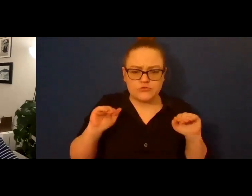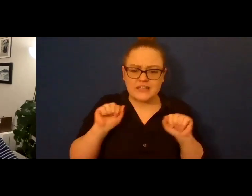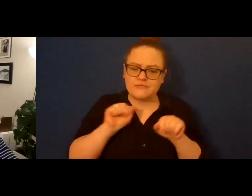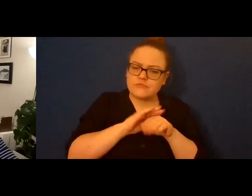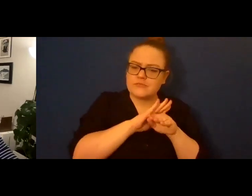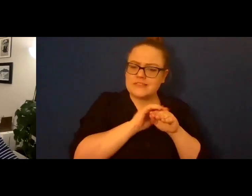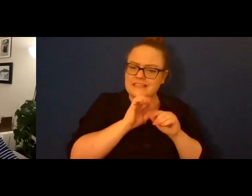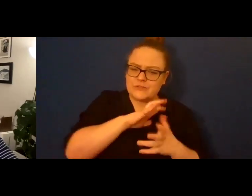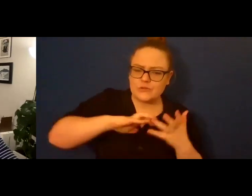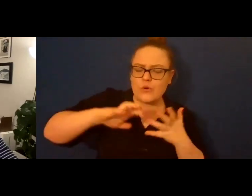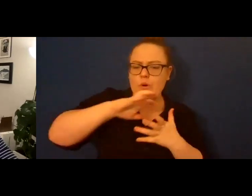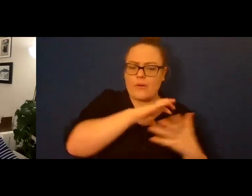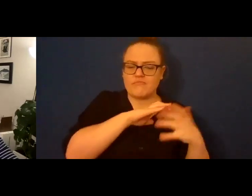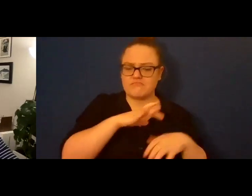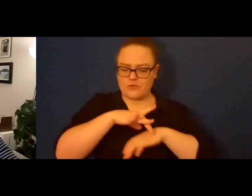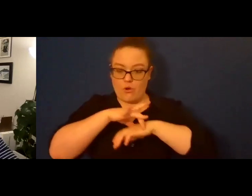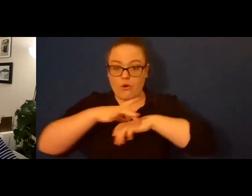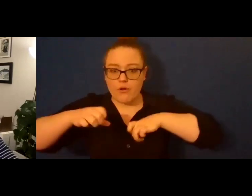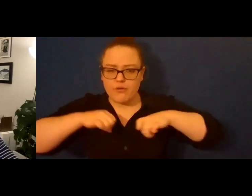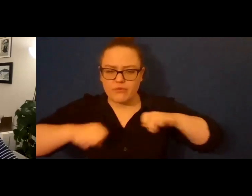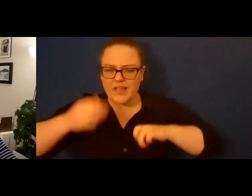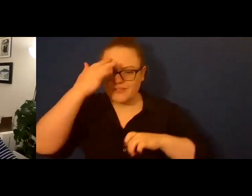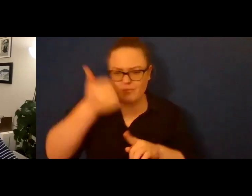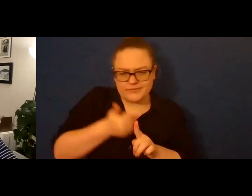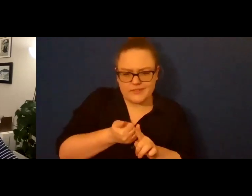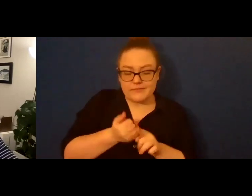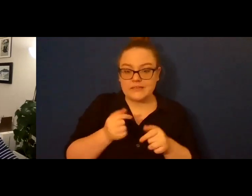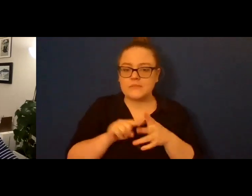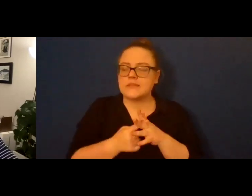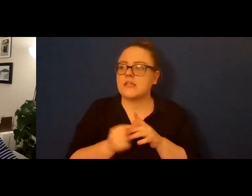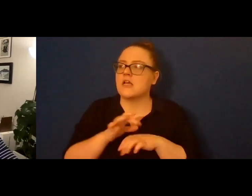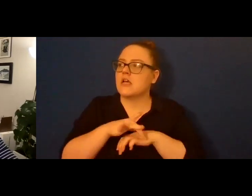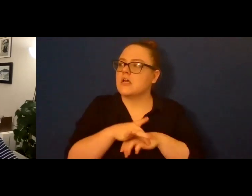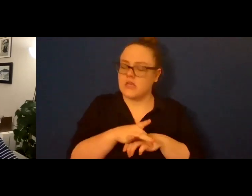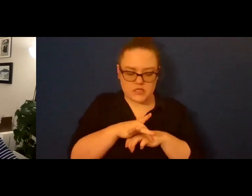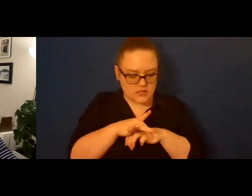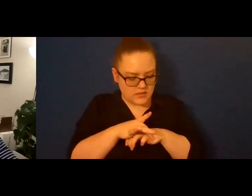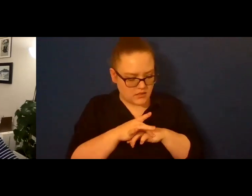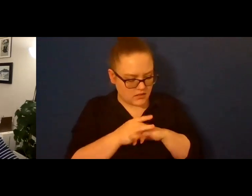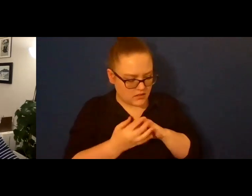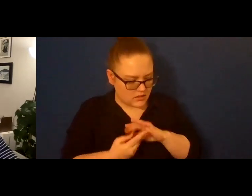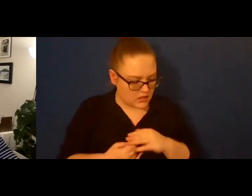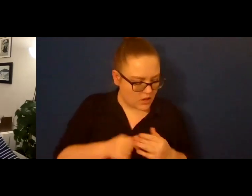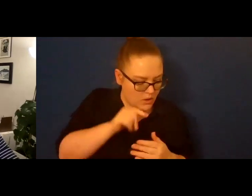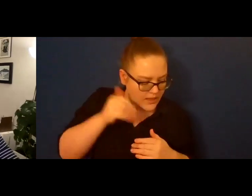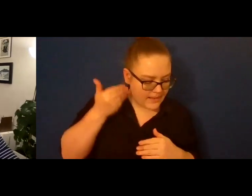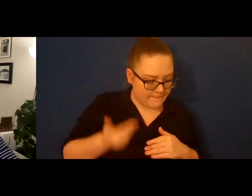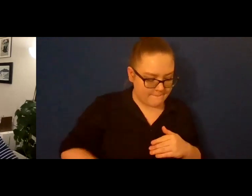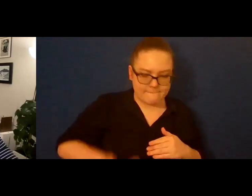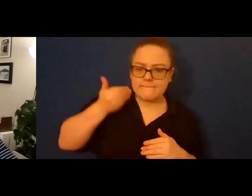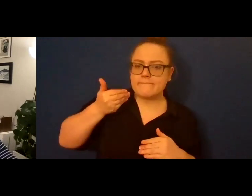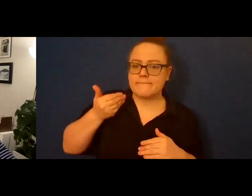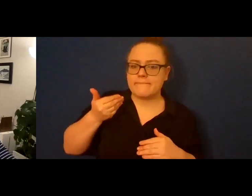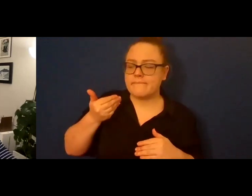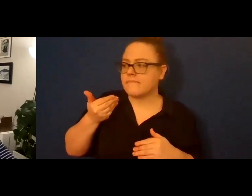earthquake begin to know itself? That first rumble you hear and think, me. Our power may be innate, but we learn its